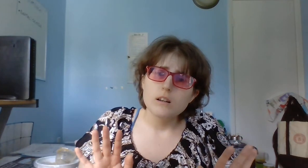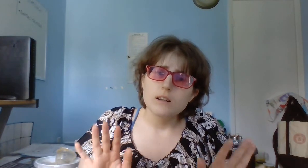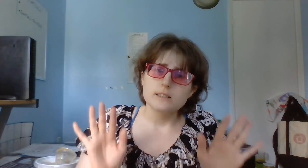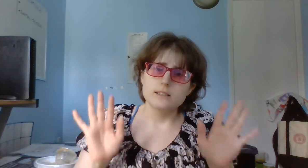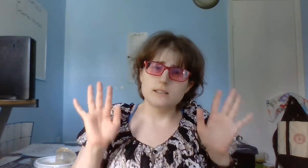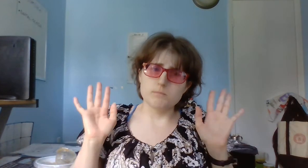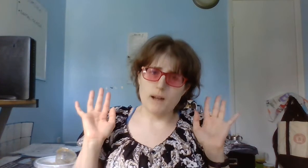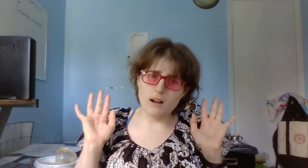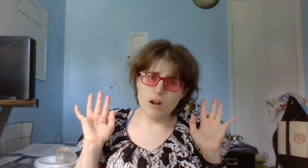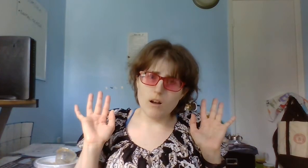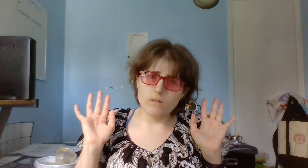Back off.